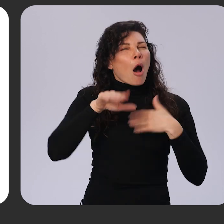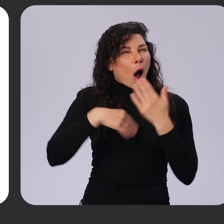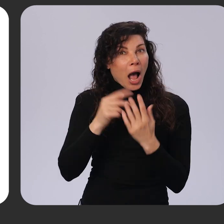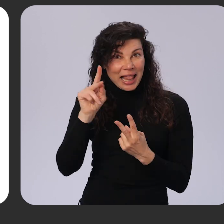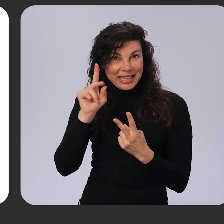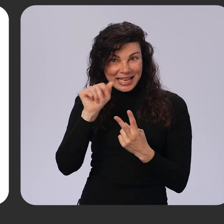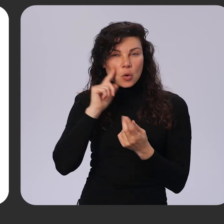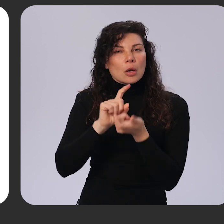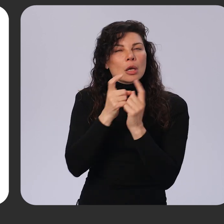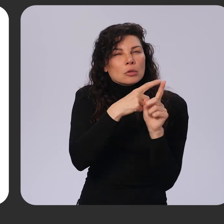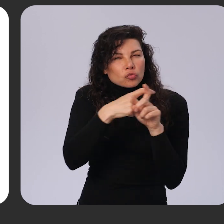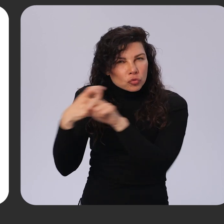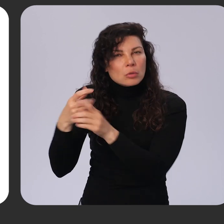shared with developers or their processors.